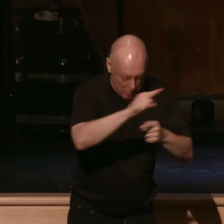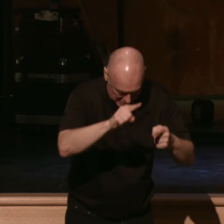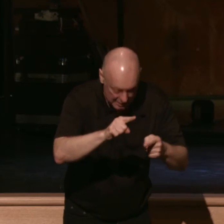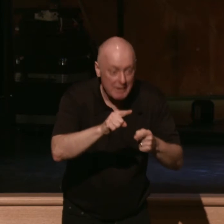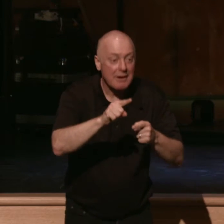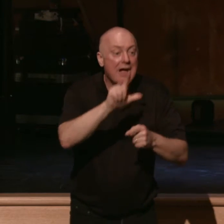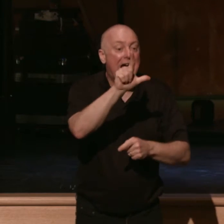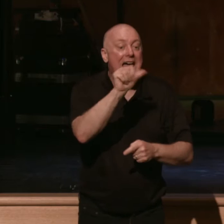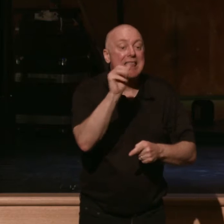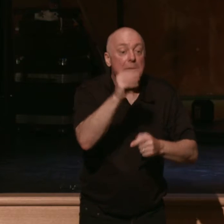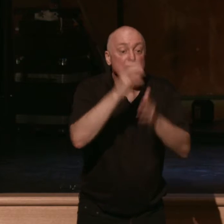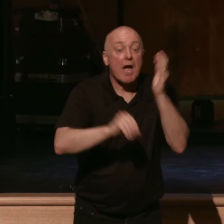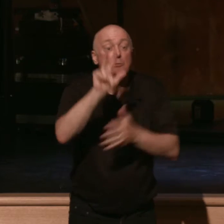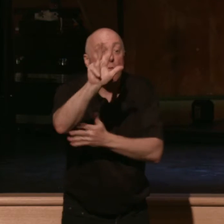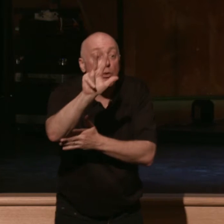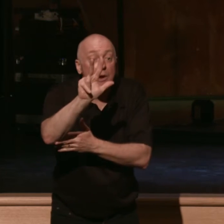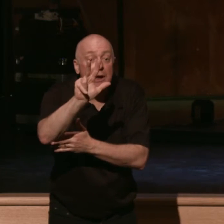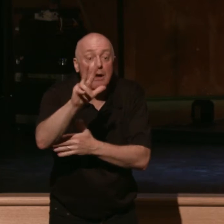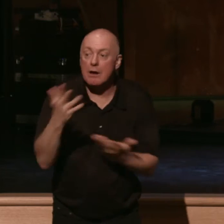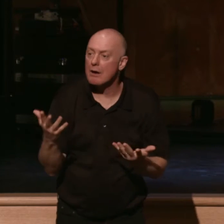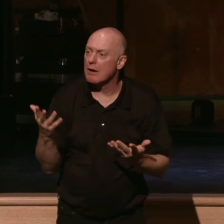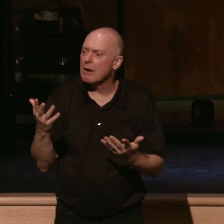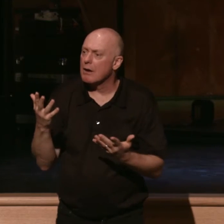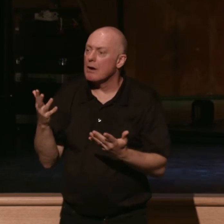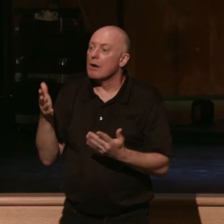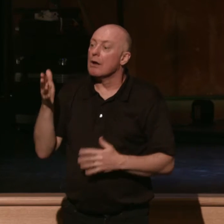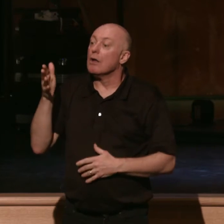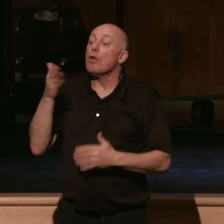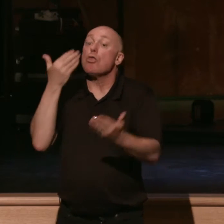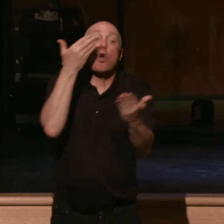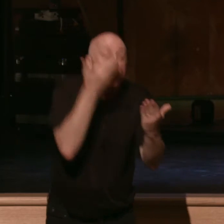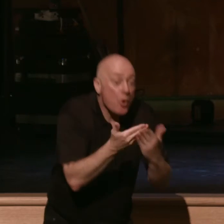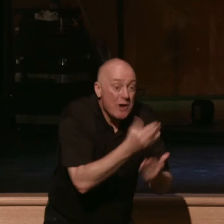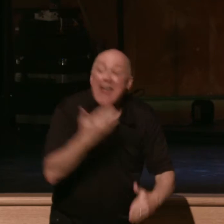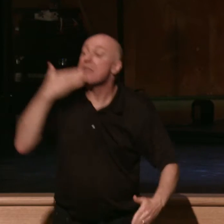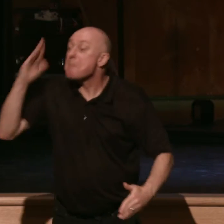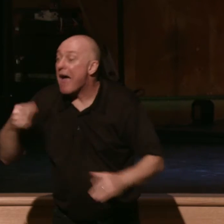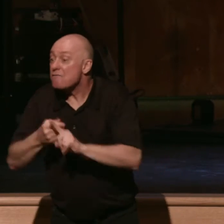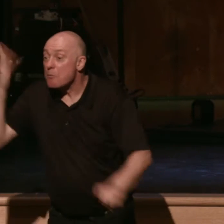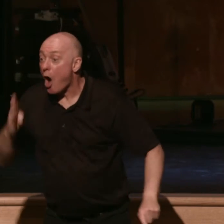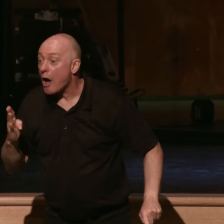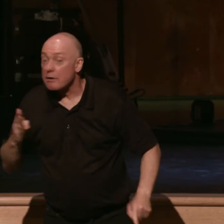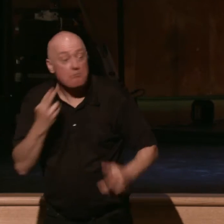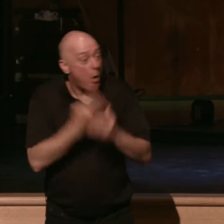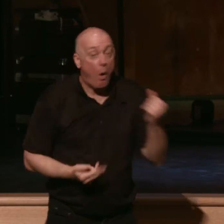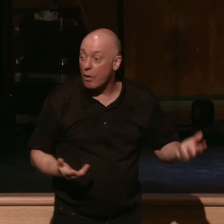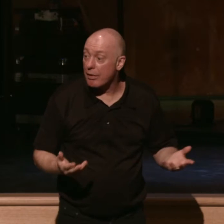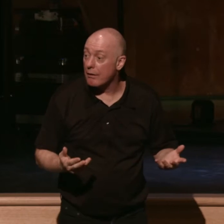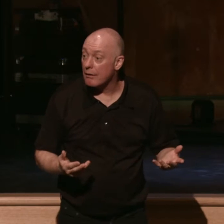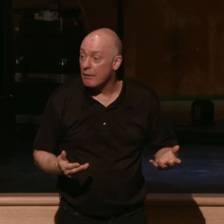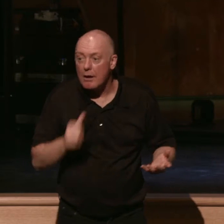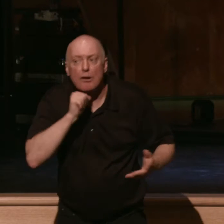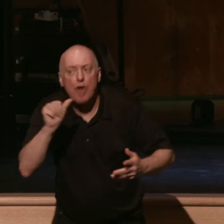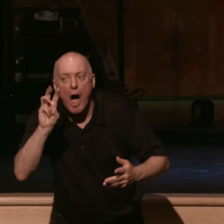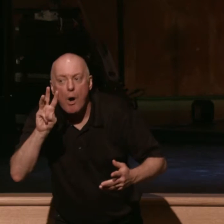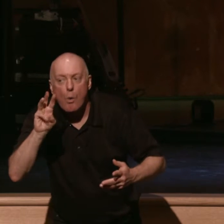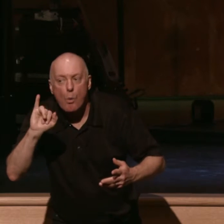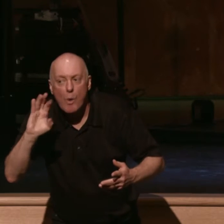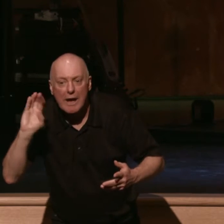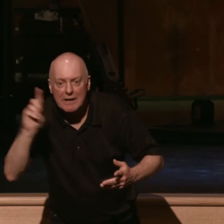Lamentations chapter 3 is not from the mouth of the Most High that good and bad come. Not wickedness. Understand this. God does